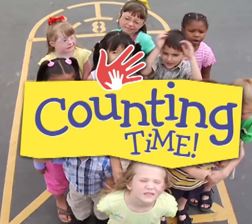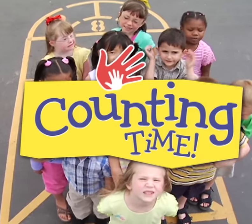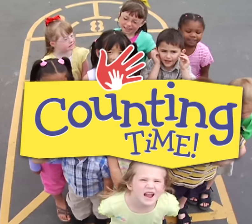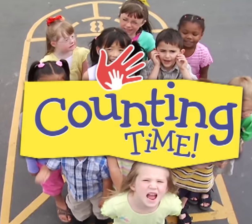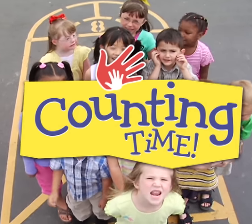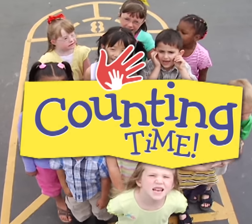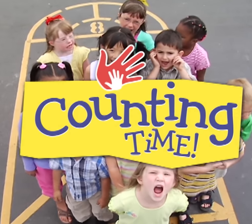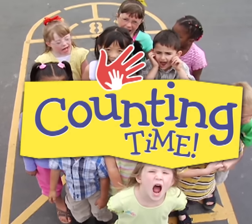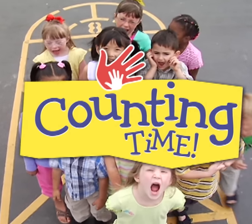Counting time!